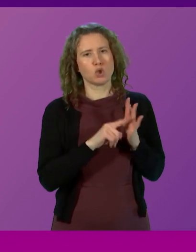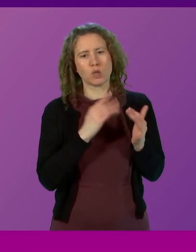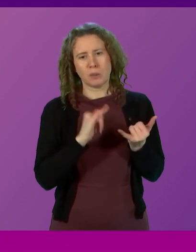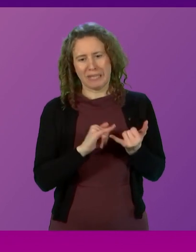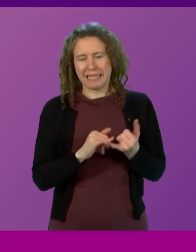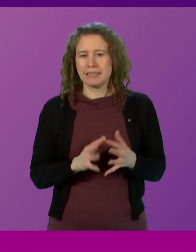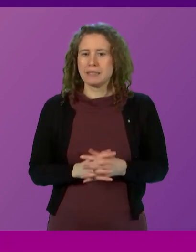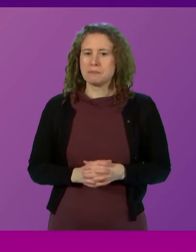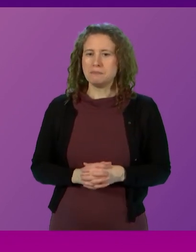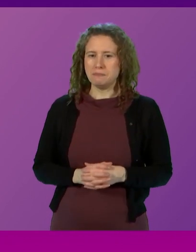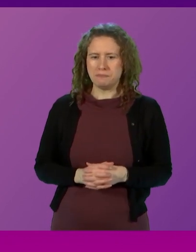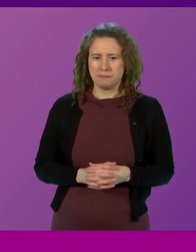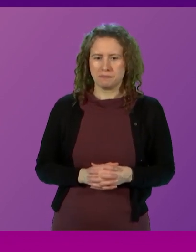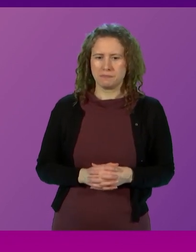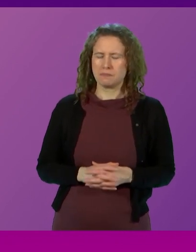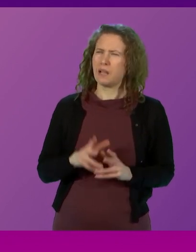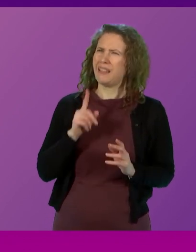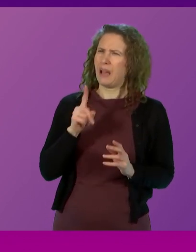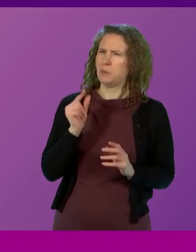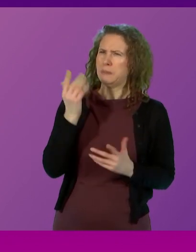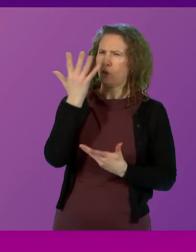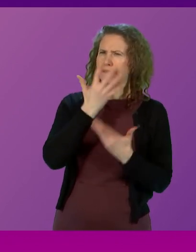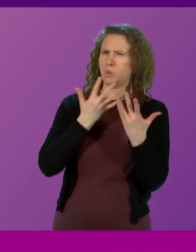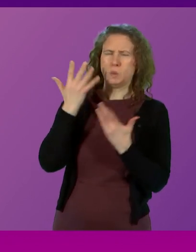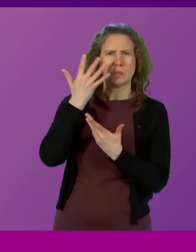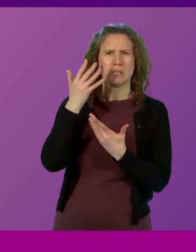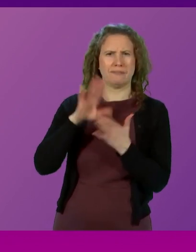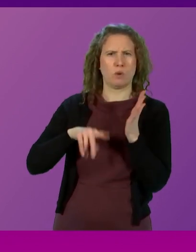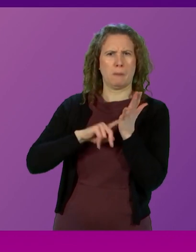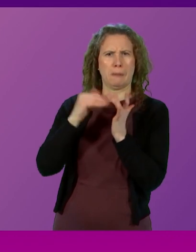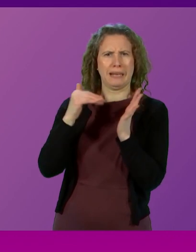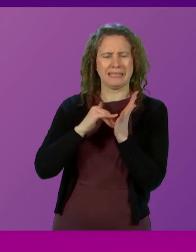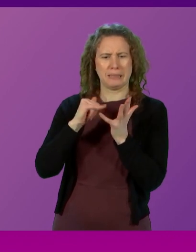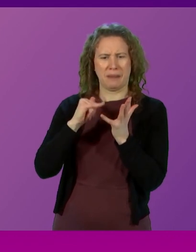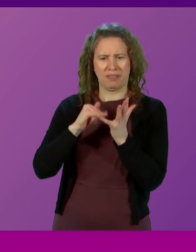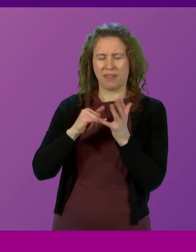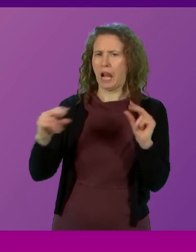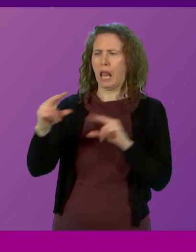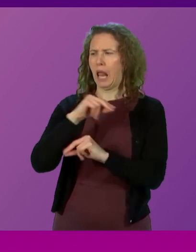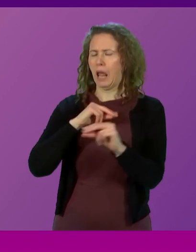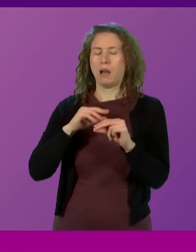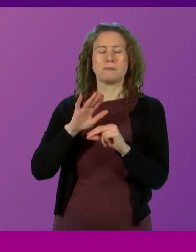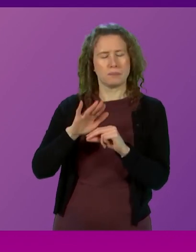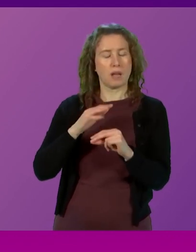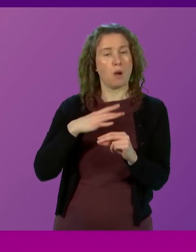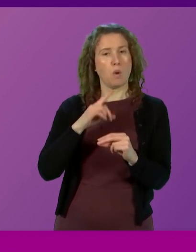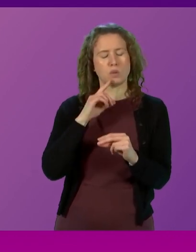That was a very confused contribution from Liz Smith. And let me just work my way through